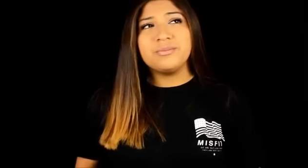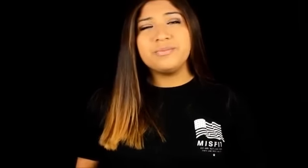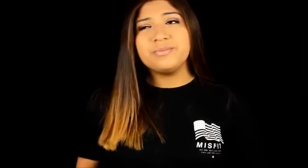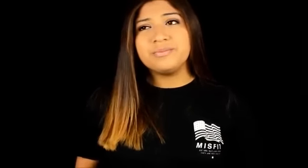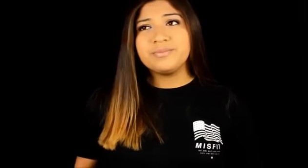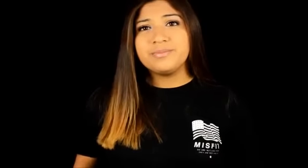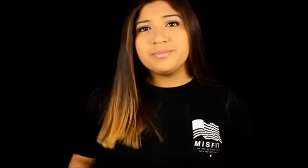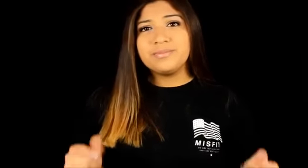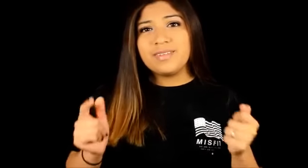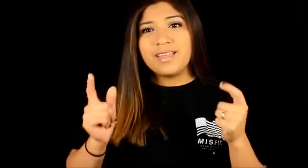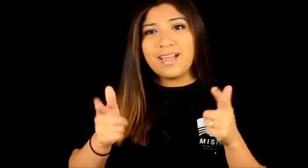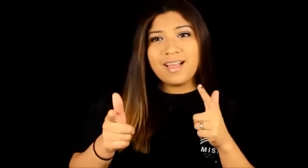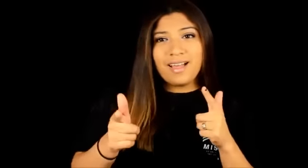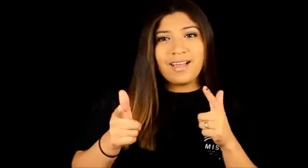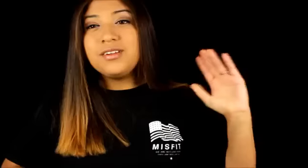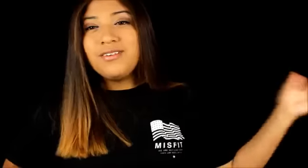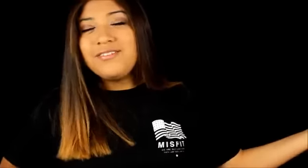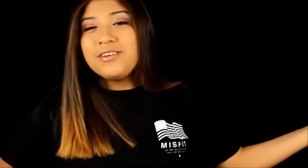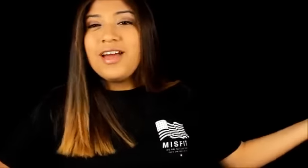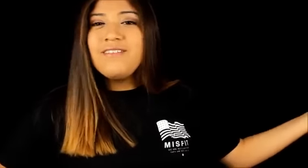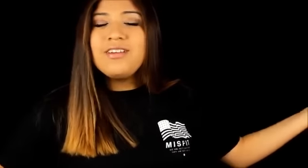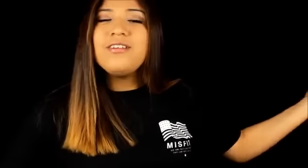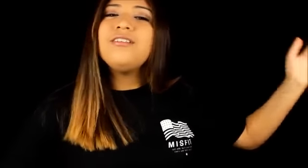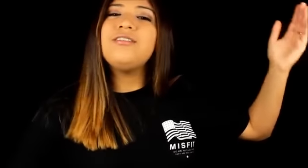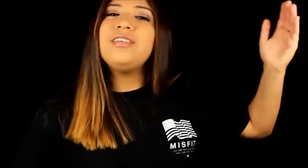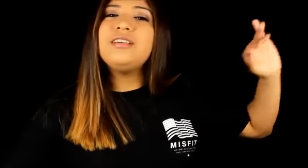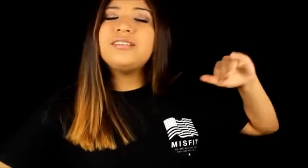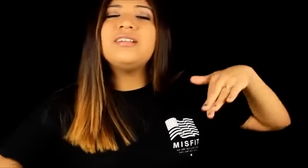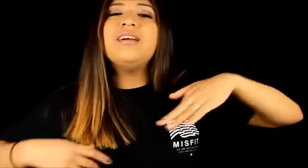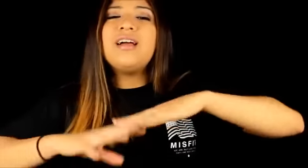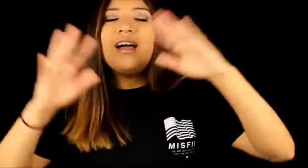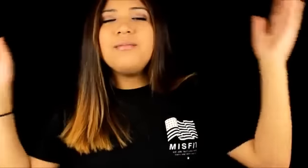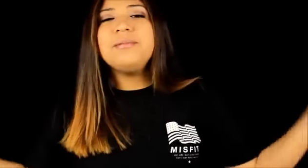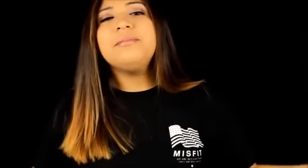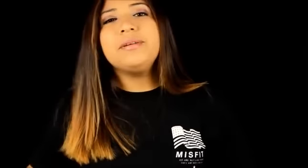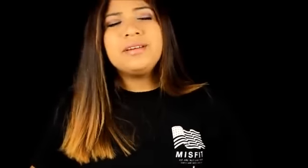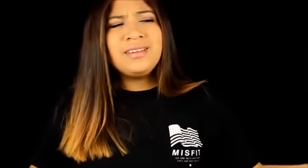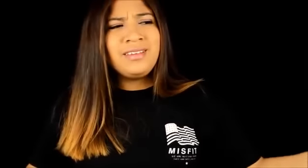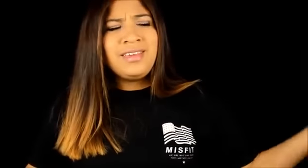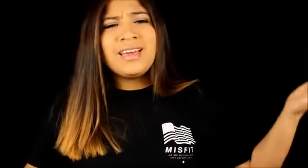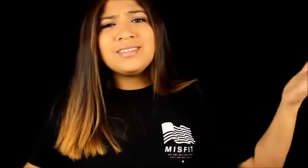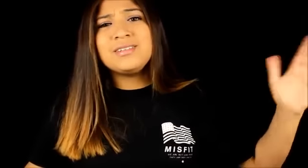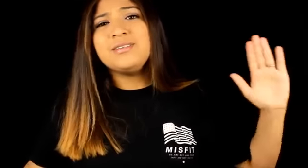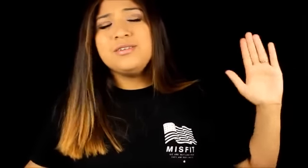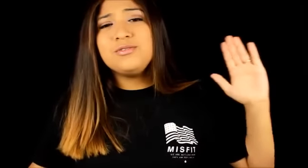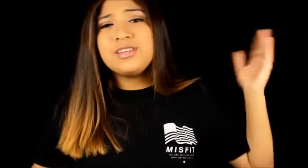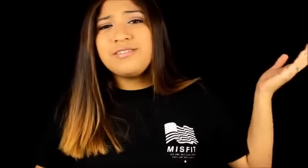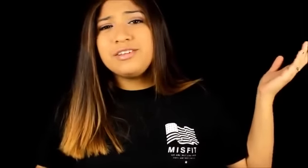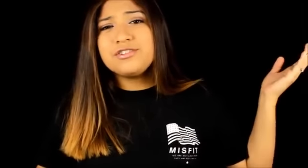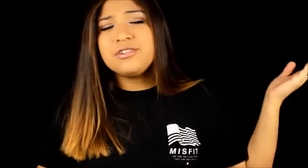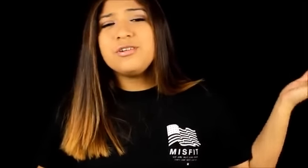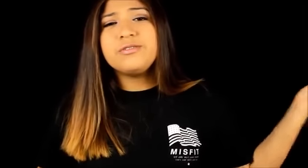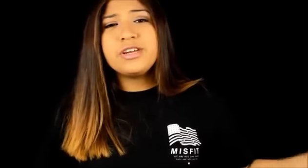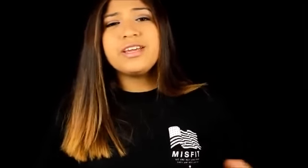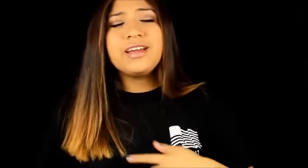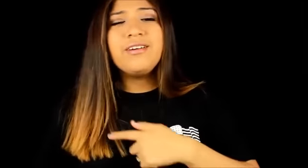so if you haven't heard this album yet you definitely should go check it out